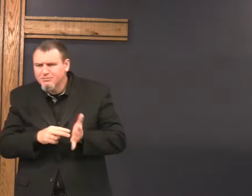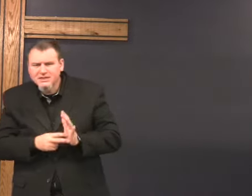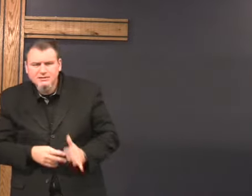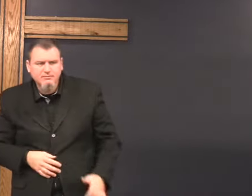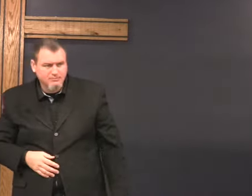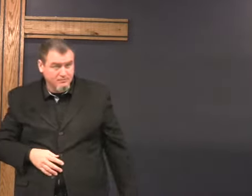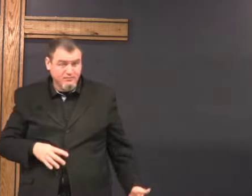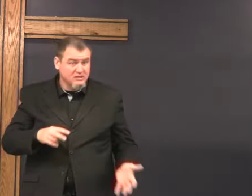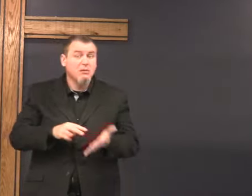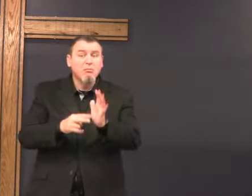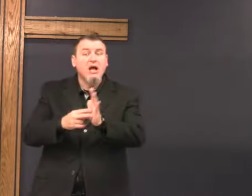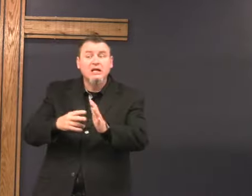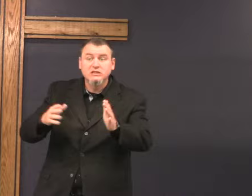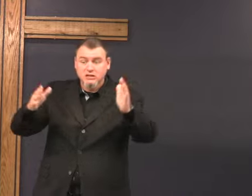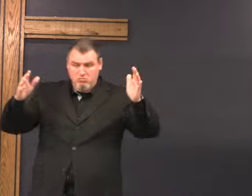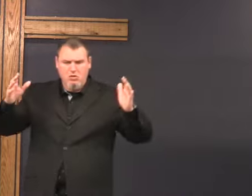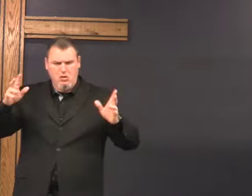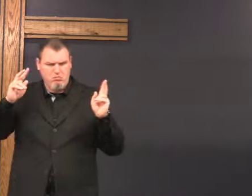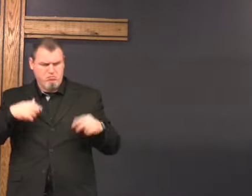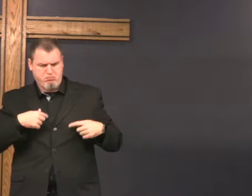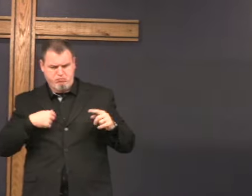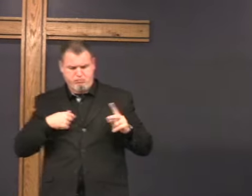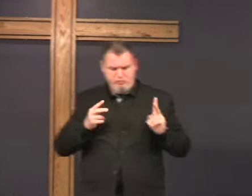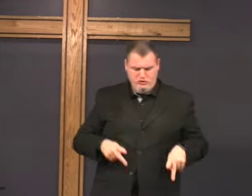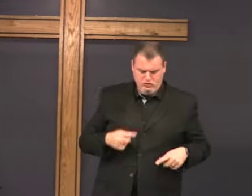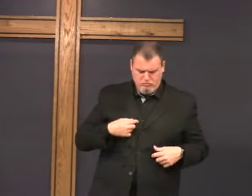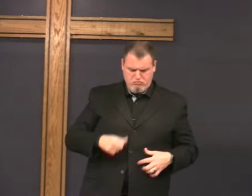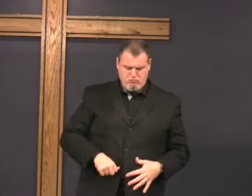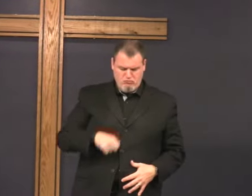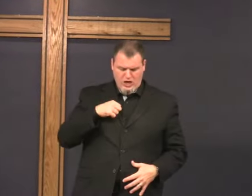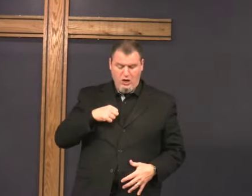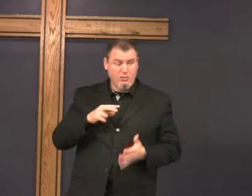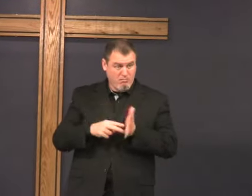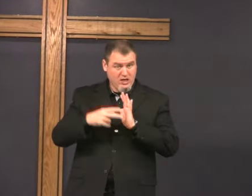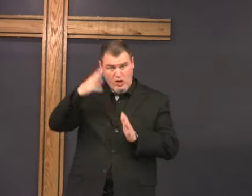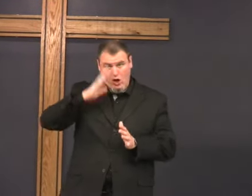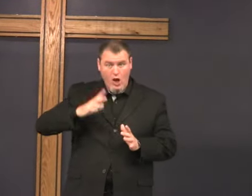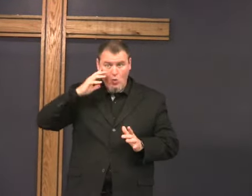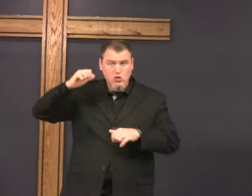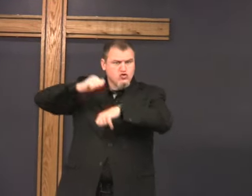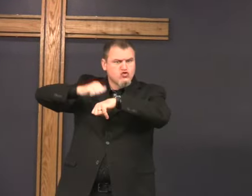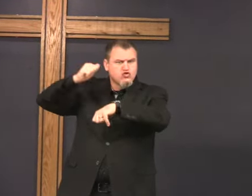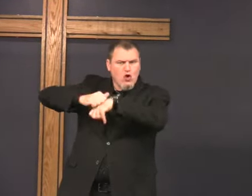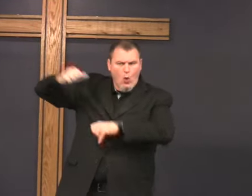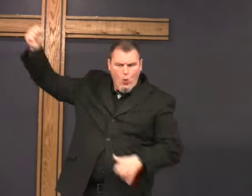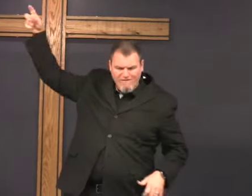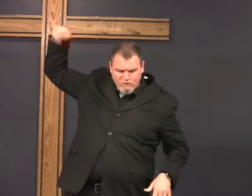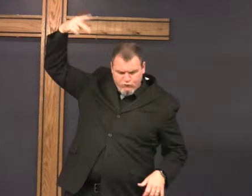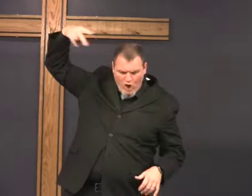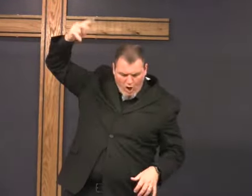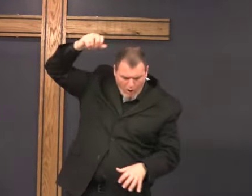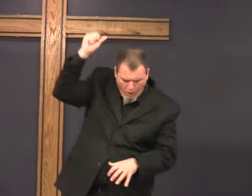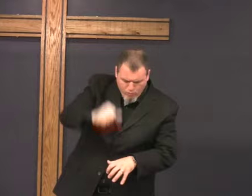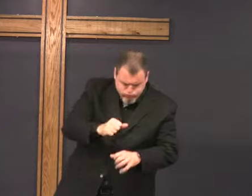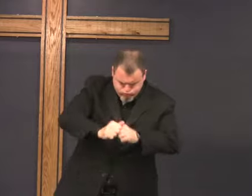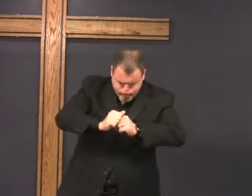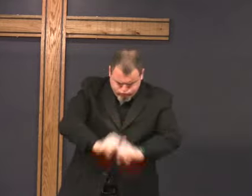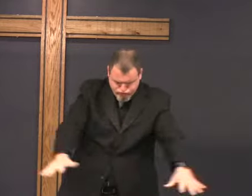What does this mean? It means, if I'm proud, is God going to send